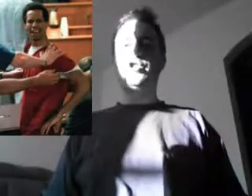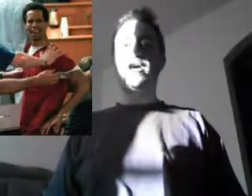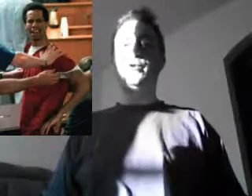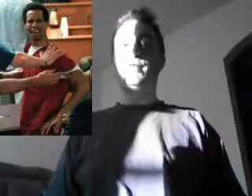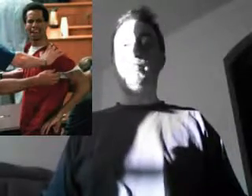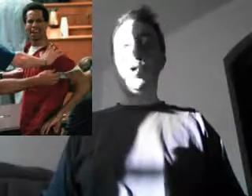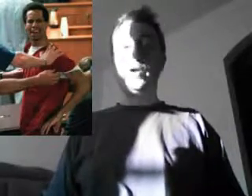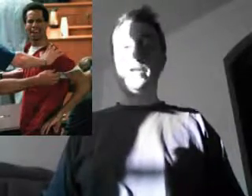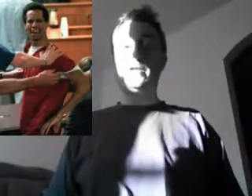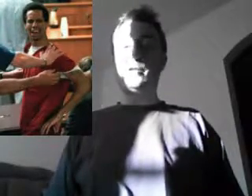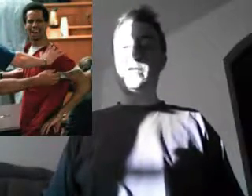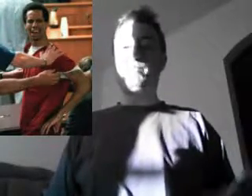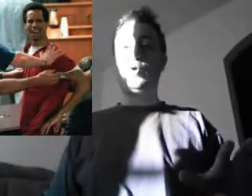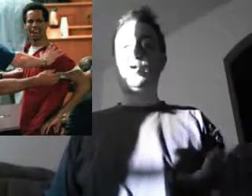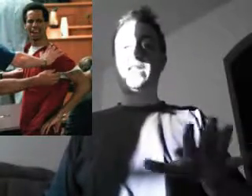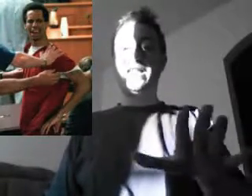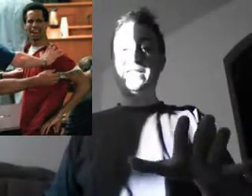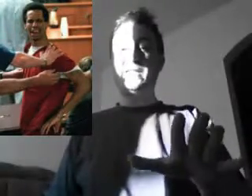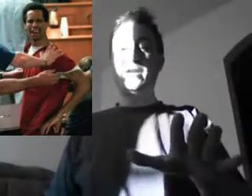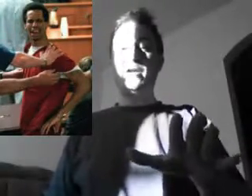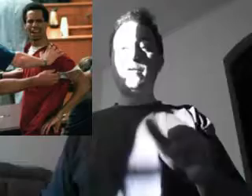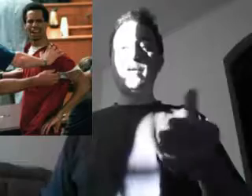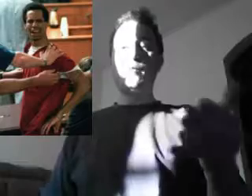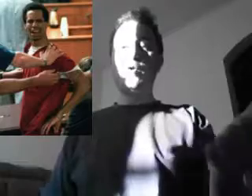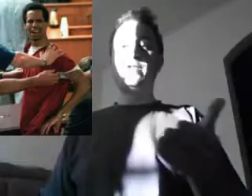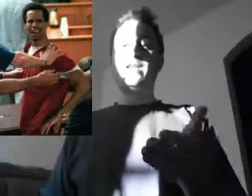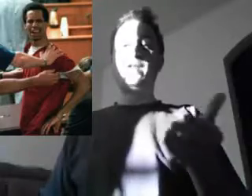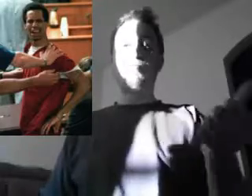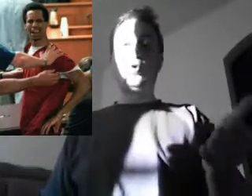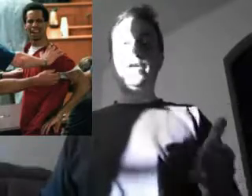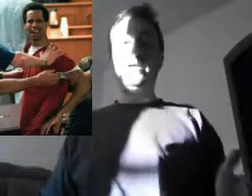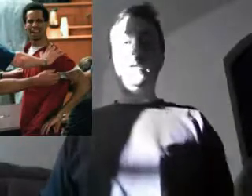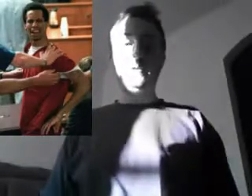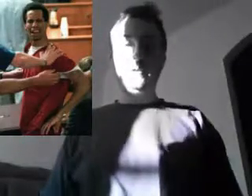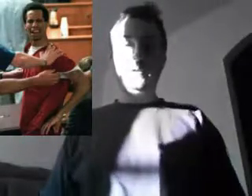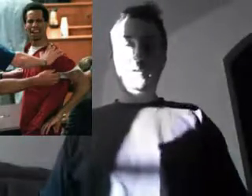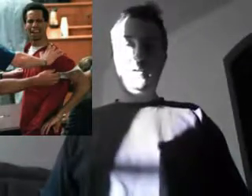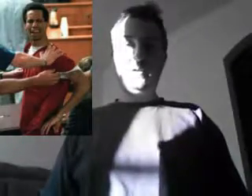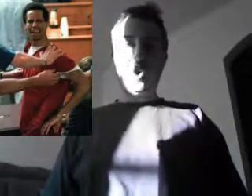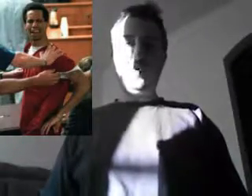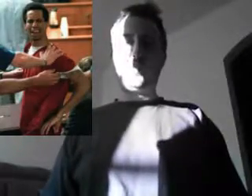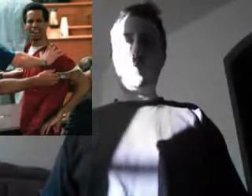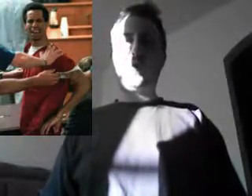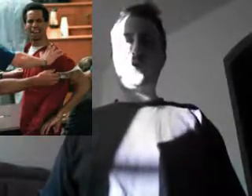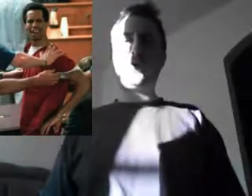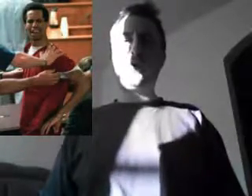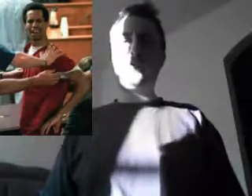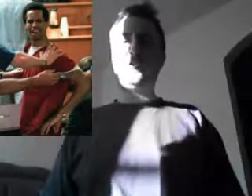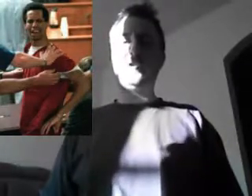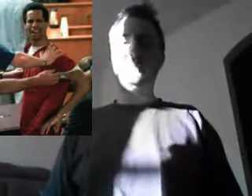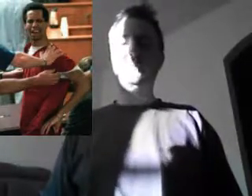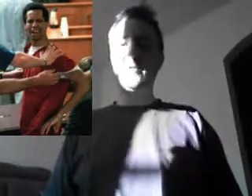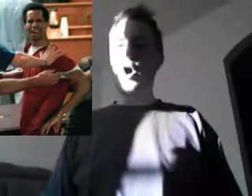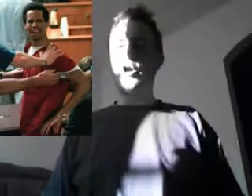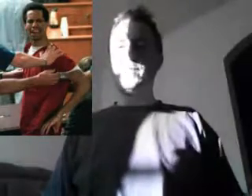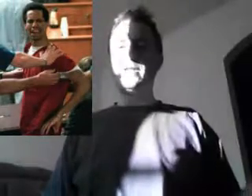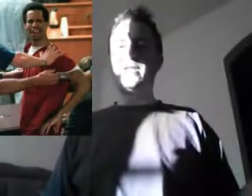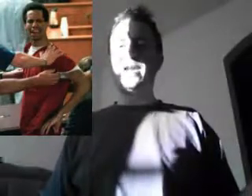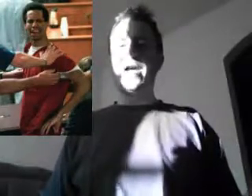childhood bullies or his bullies, the ones that he bullied, old report cards, arguments that he